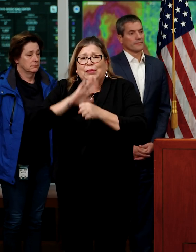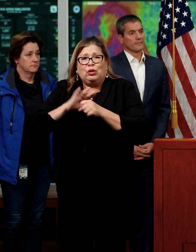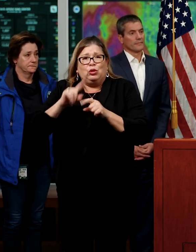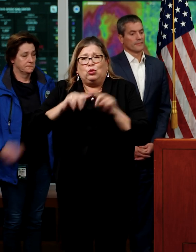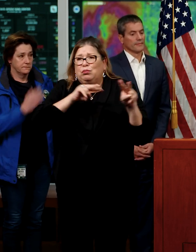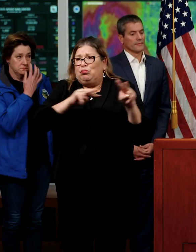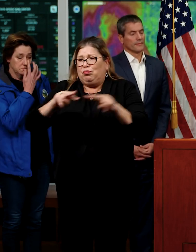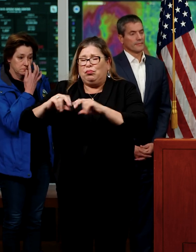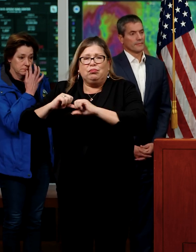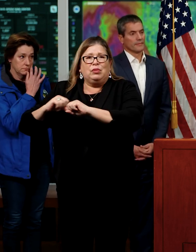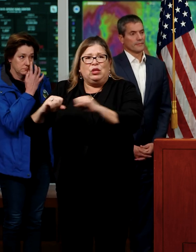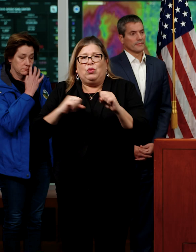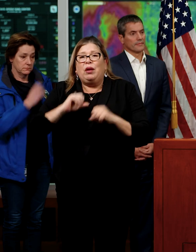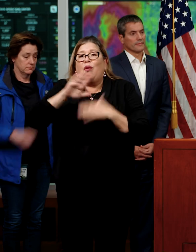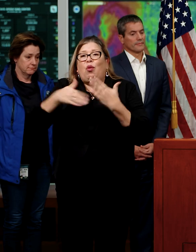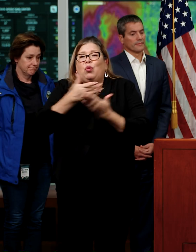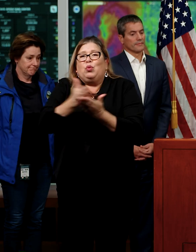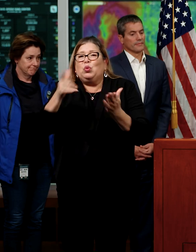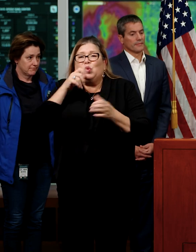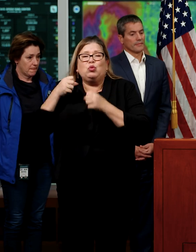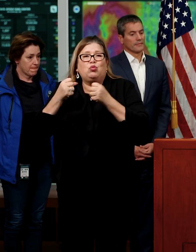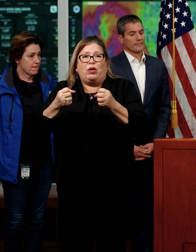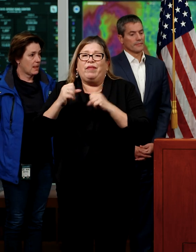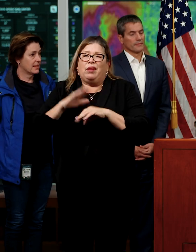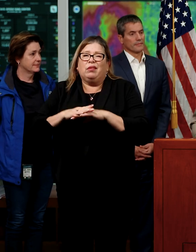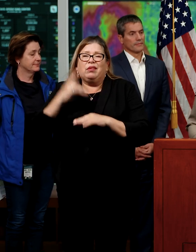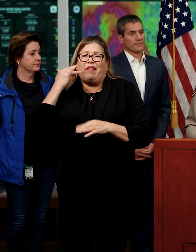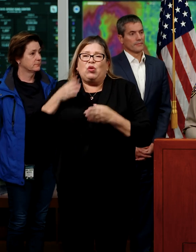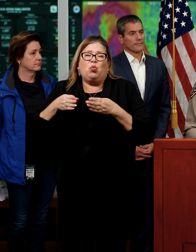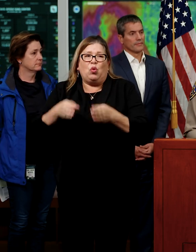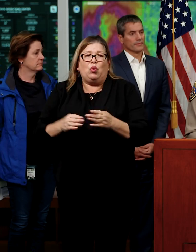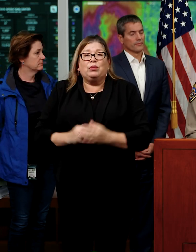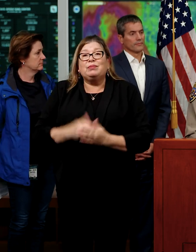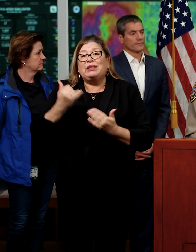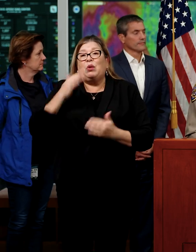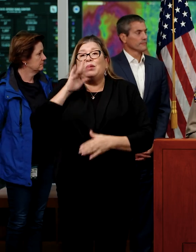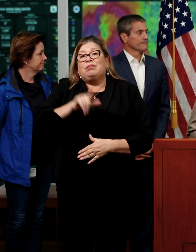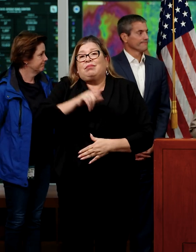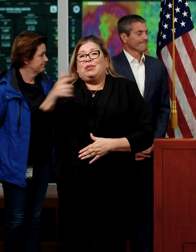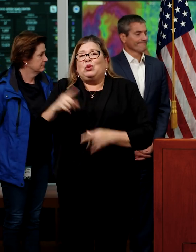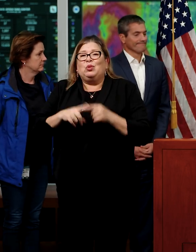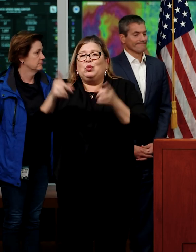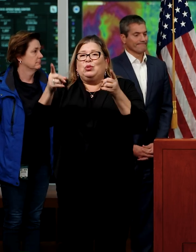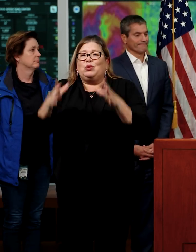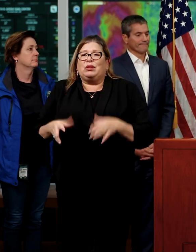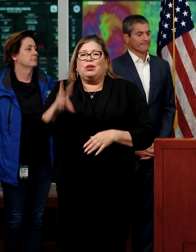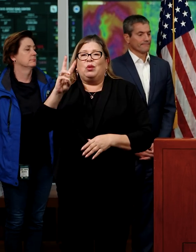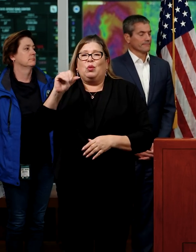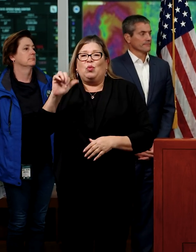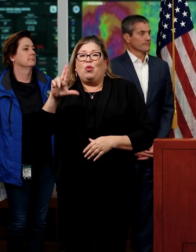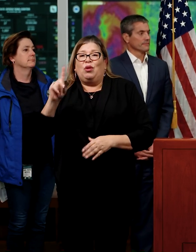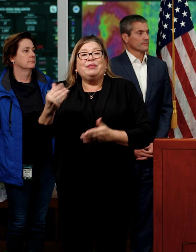safety of those traveling on California's roadways. And with that, I'll turn it back over to Director Ward. Thank you.